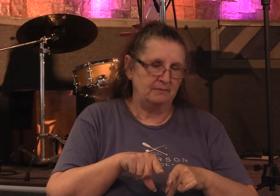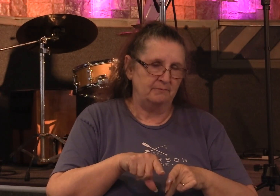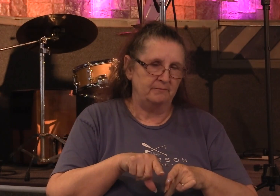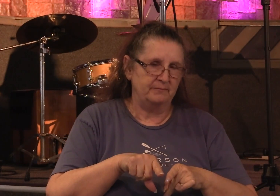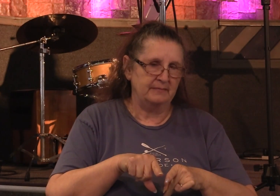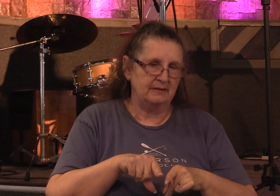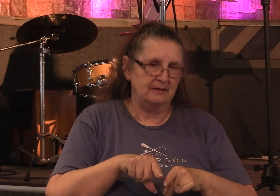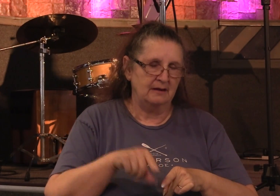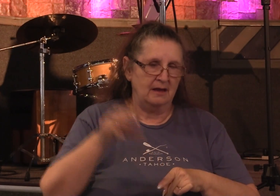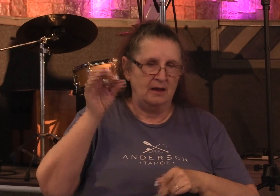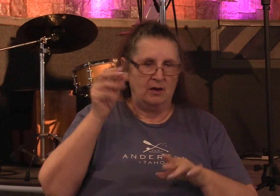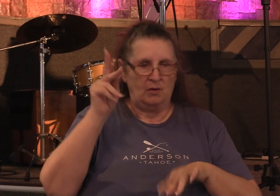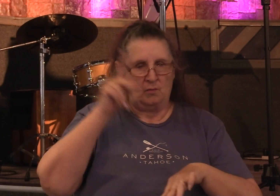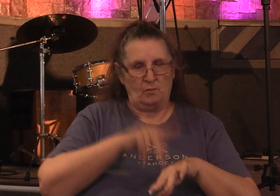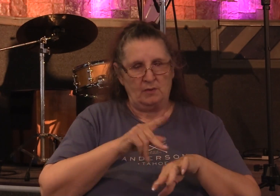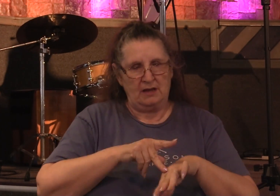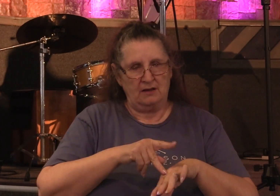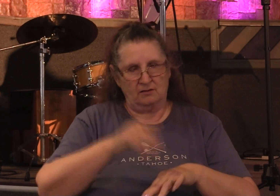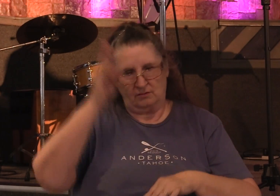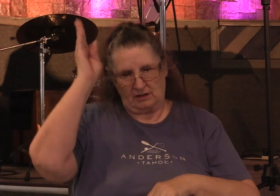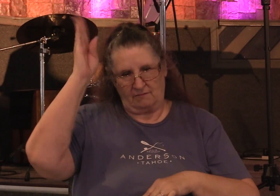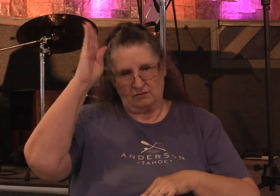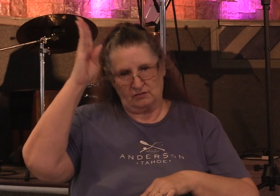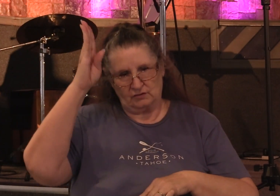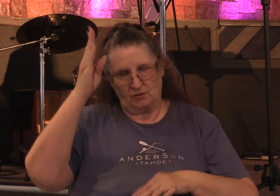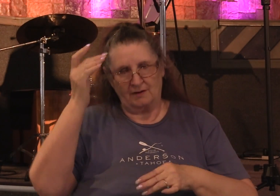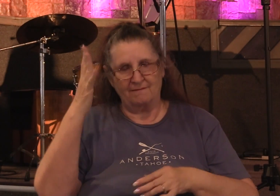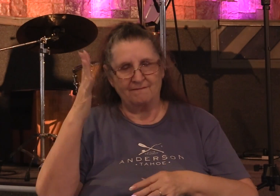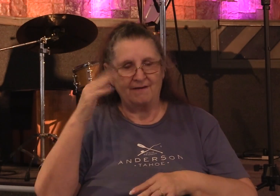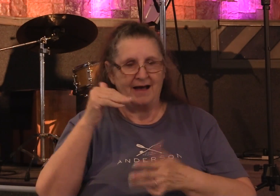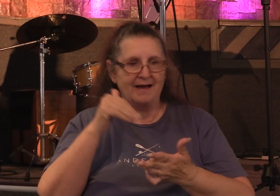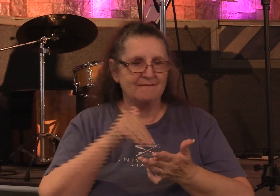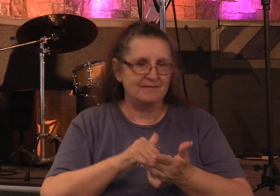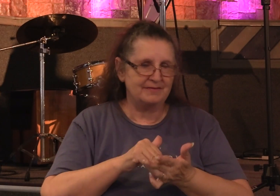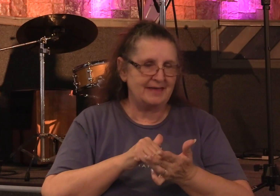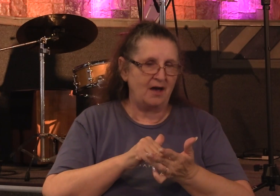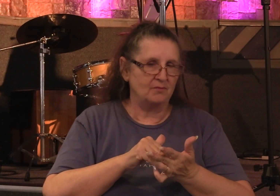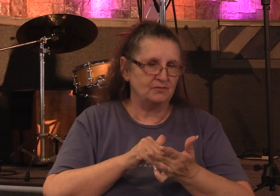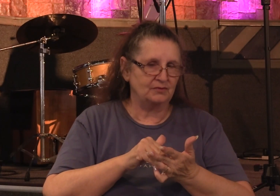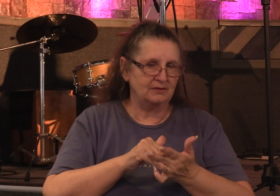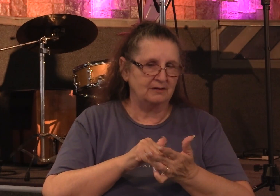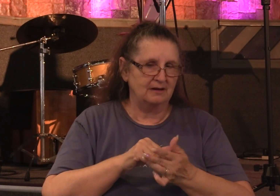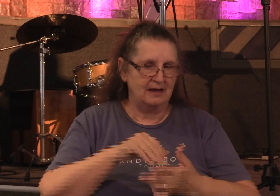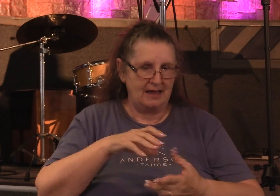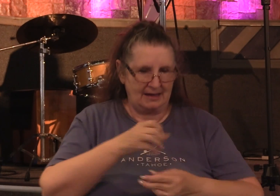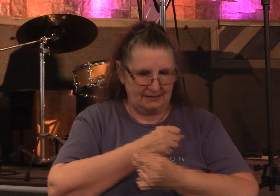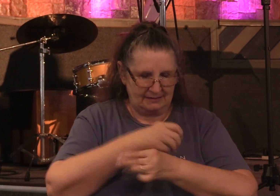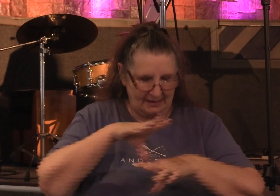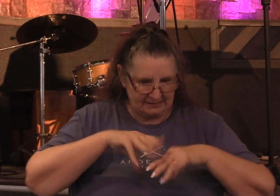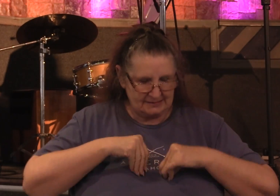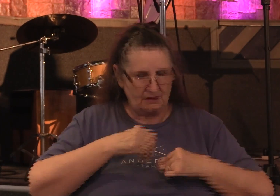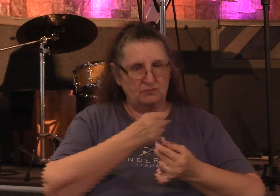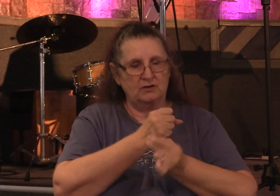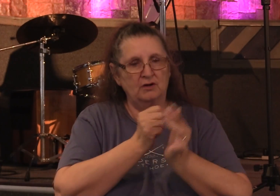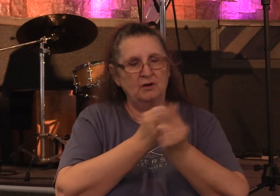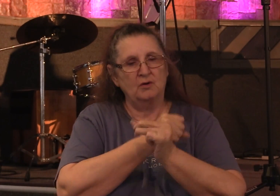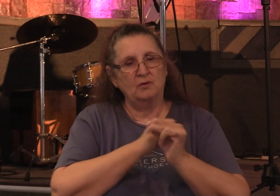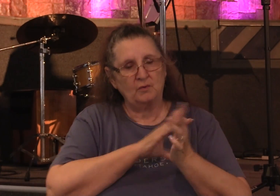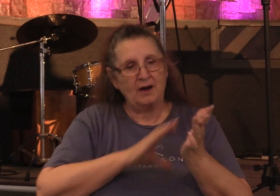we told 5,000 people, many of those who accepted Christ were far from home. And the church was also